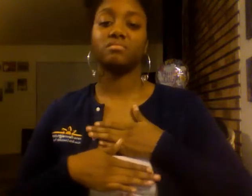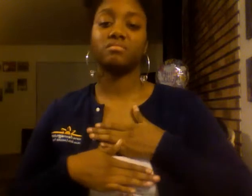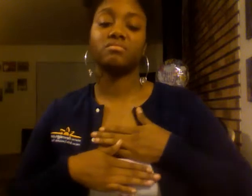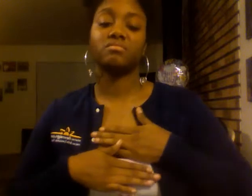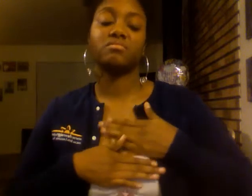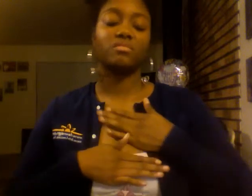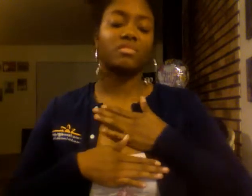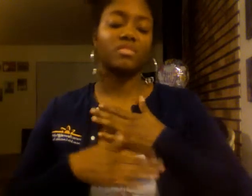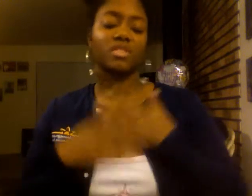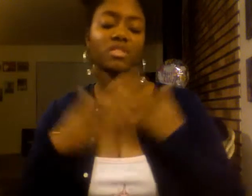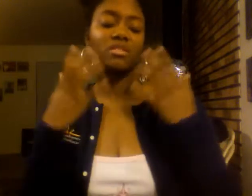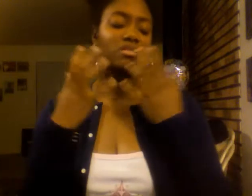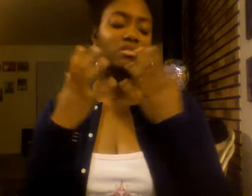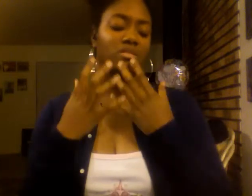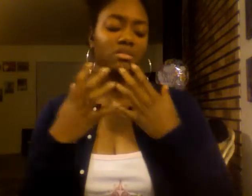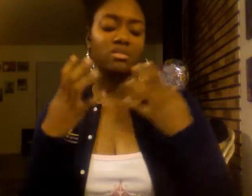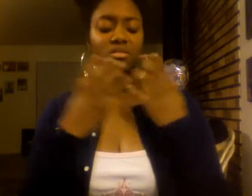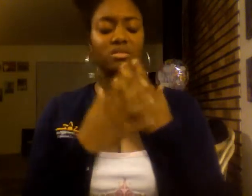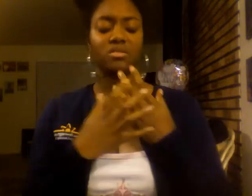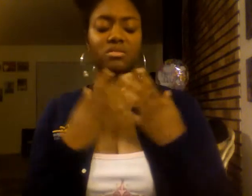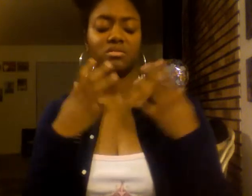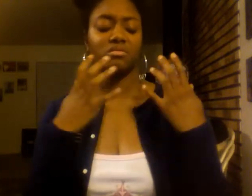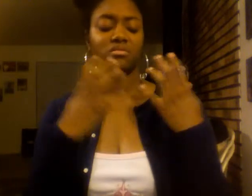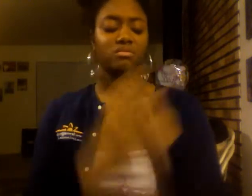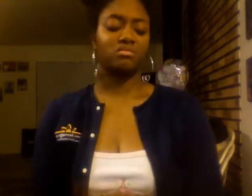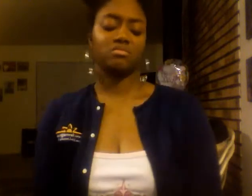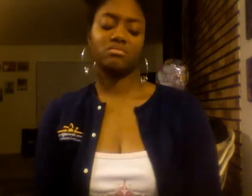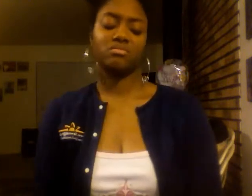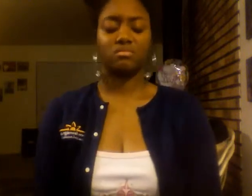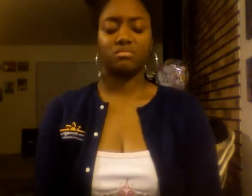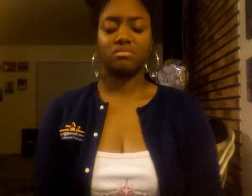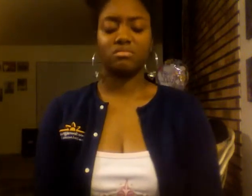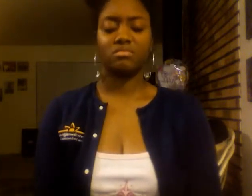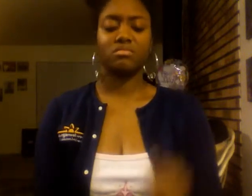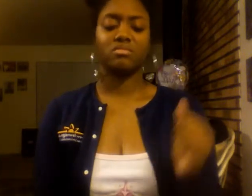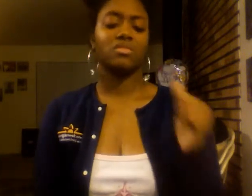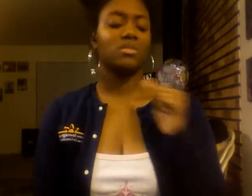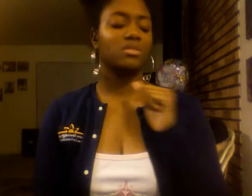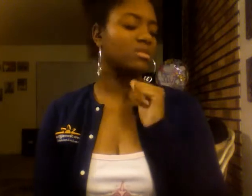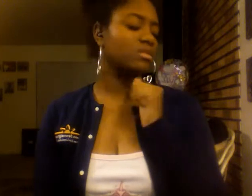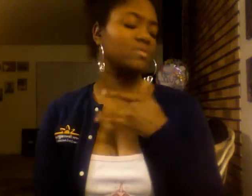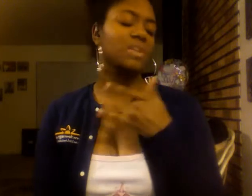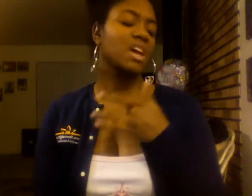Oh, I'm feeling